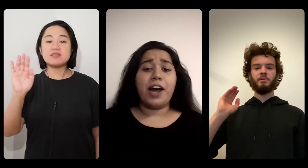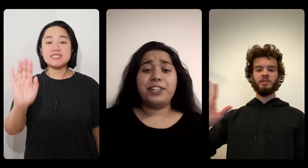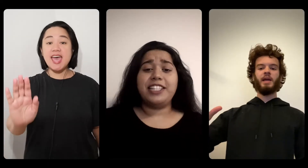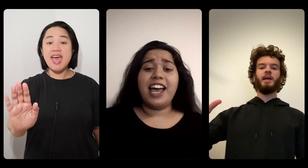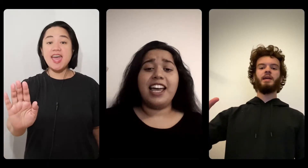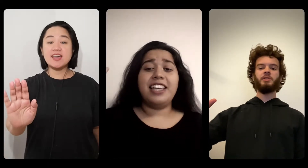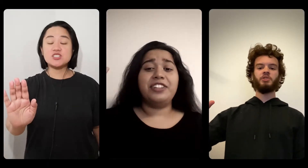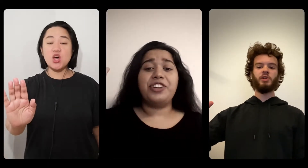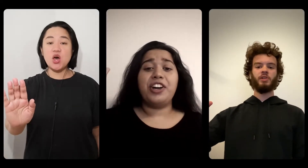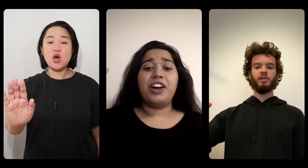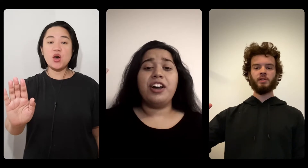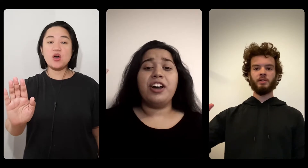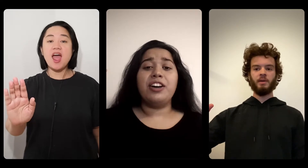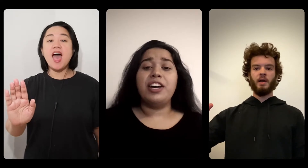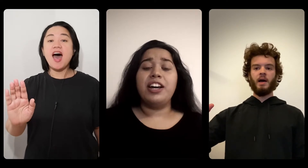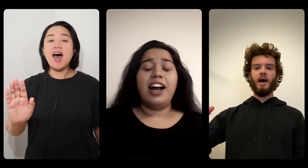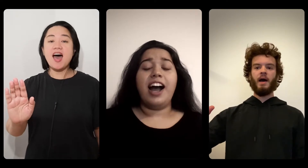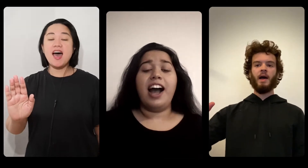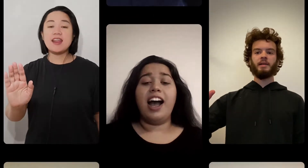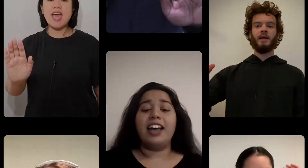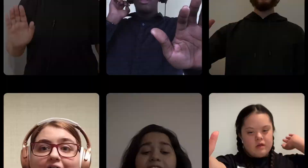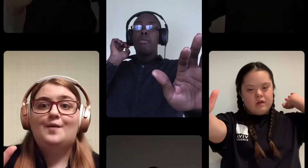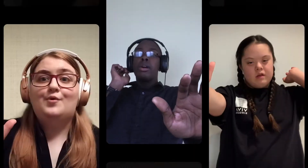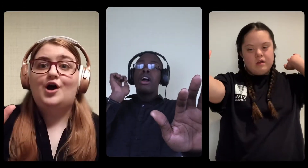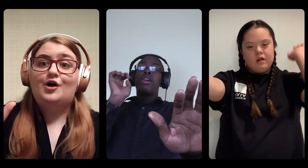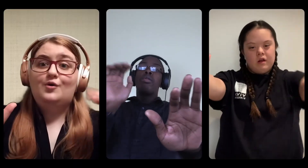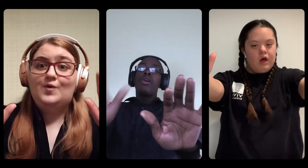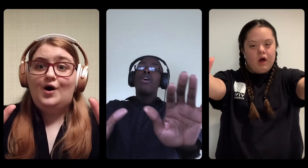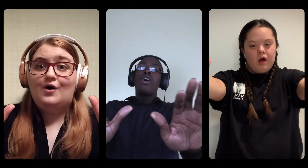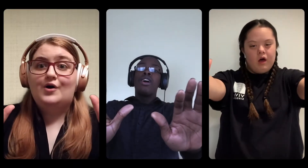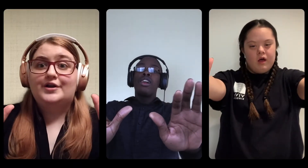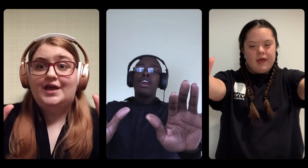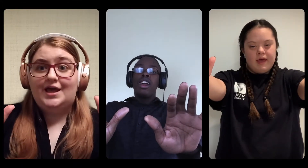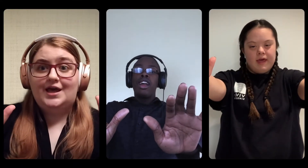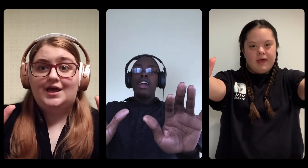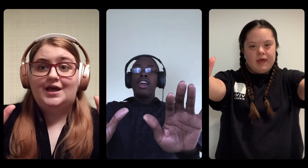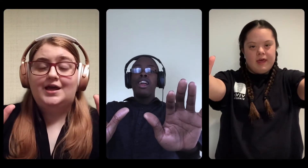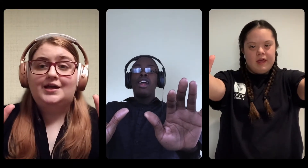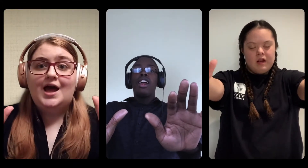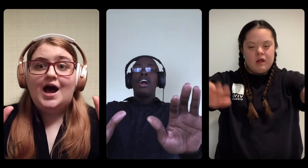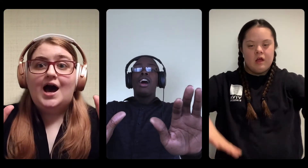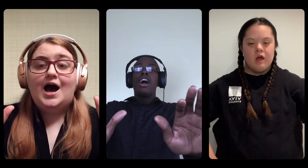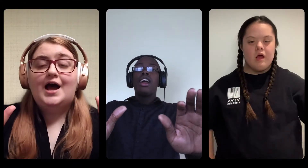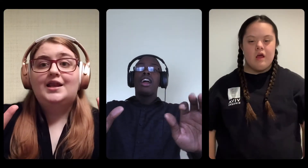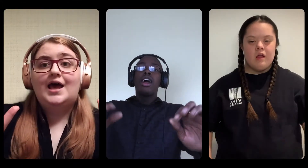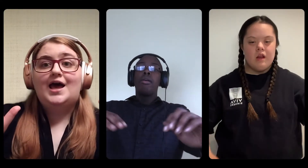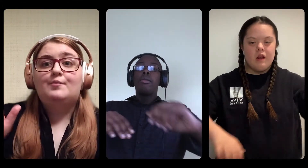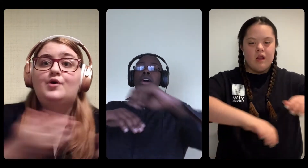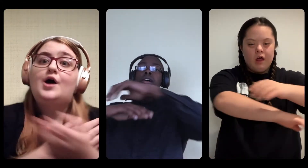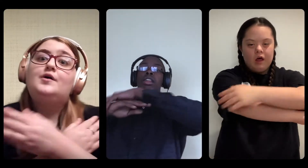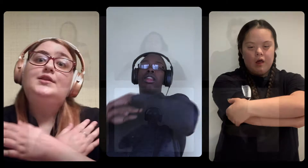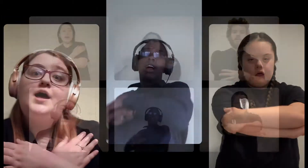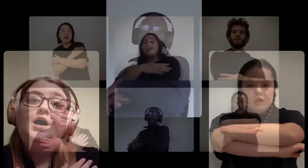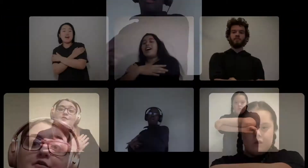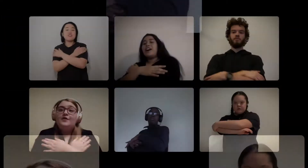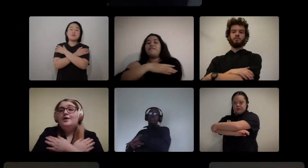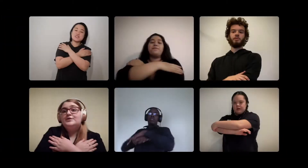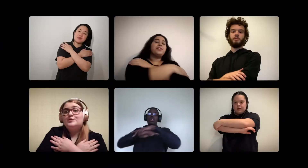danger, I have a warning, I have a love machine,